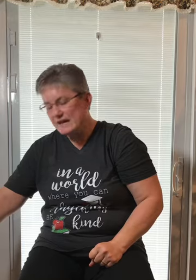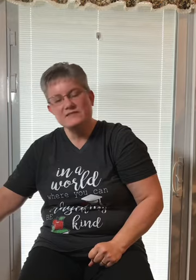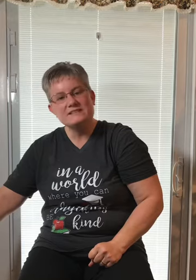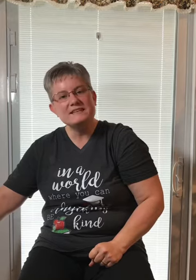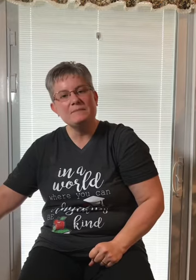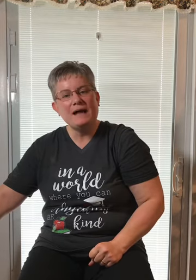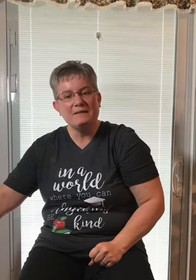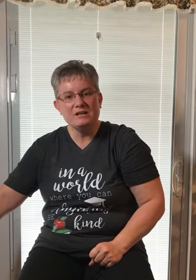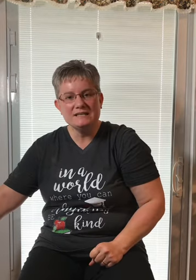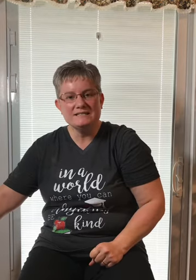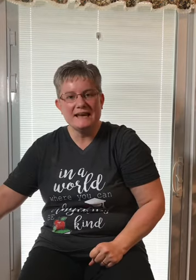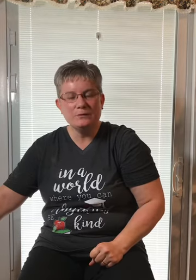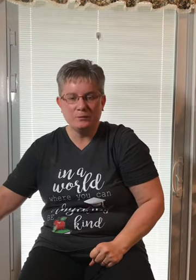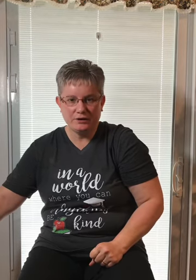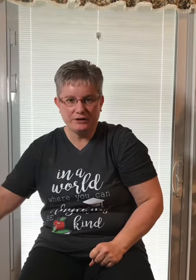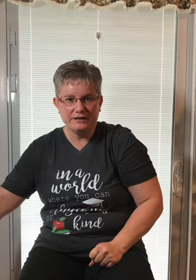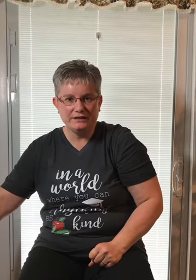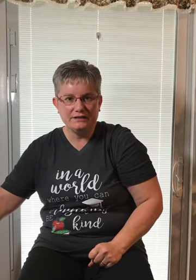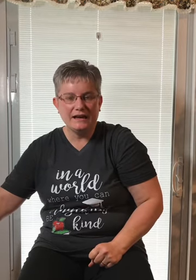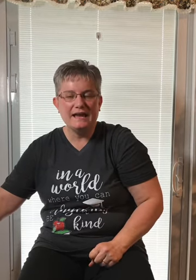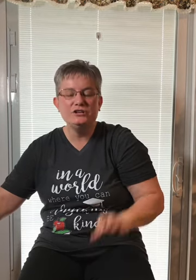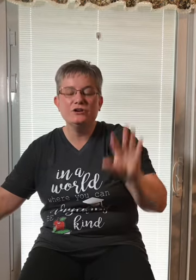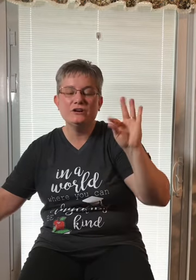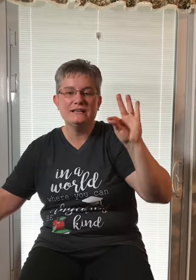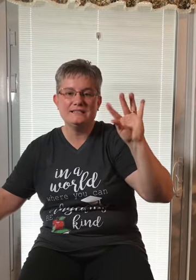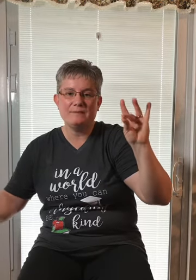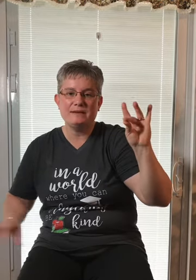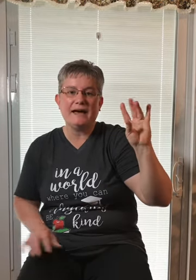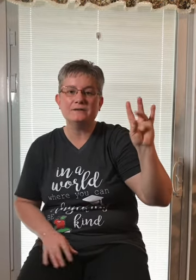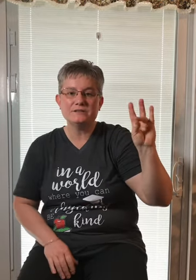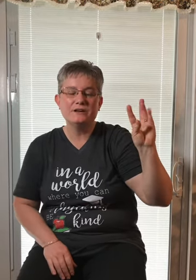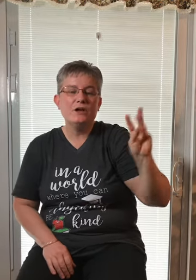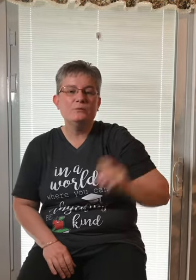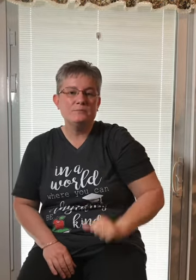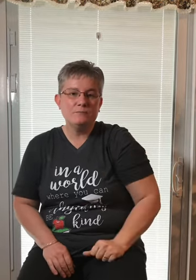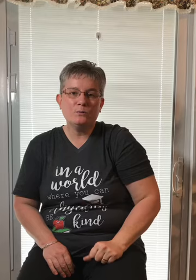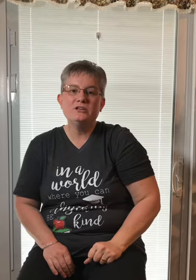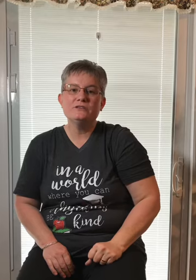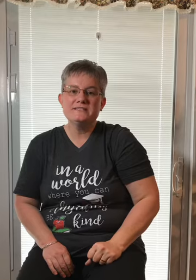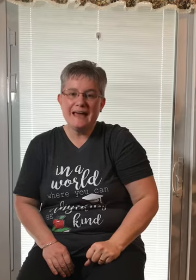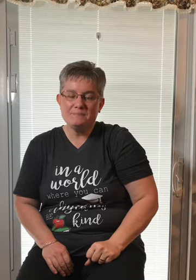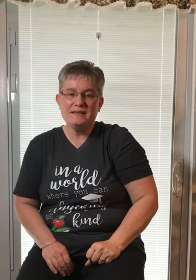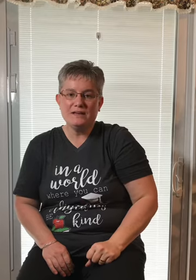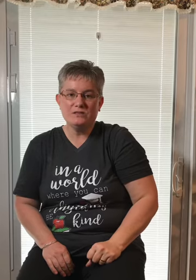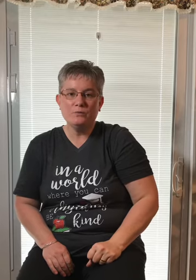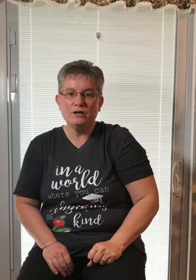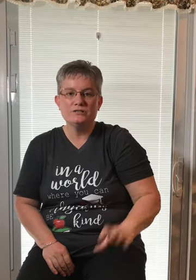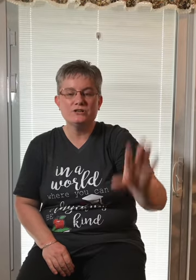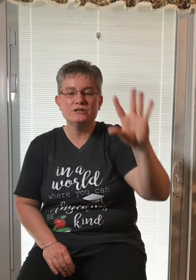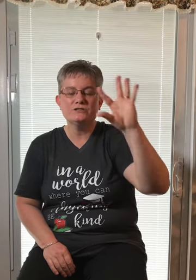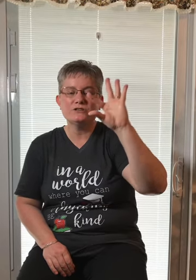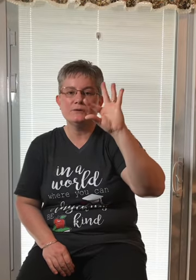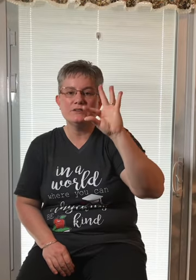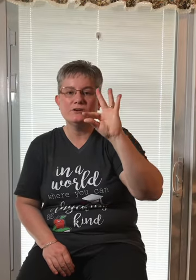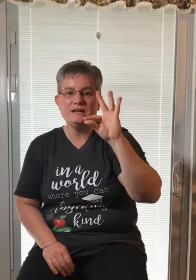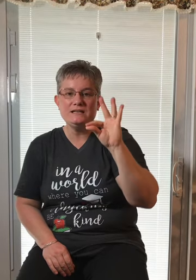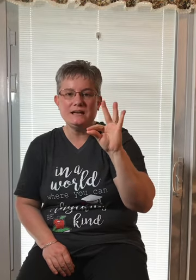This time, I'm going to say a word and you're going to tap it out. Remember, when you're tapping out the words, you're going to start with your index